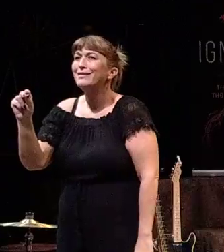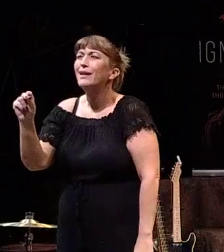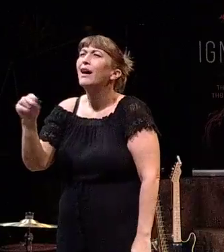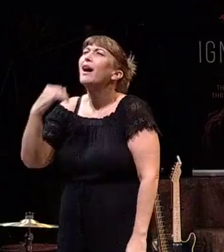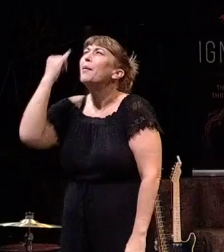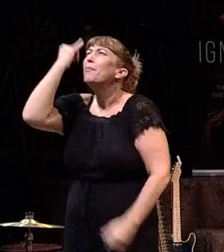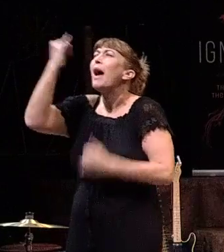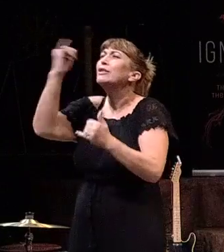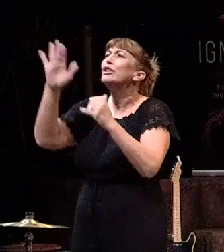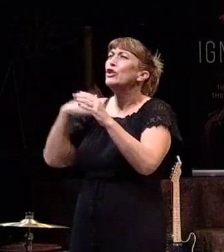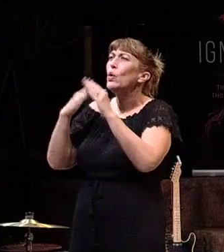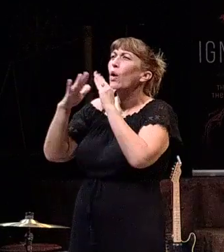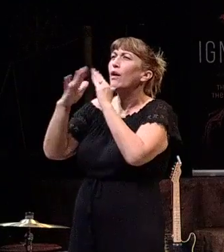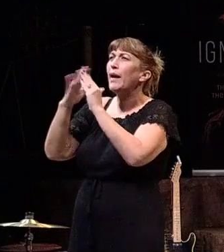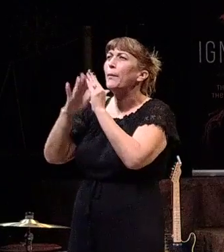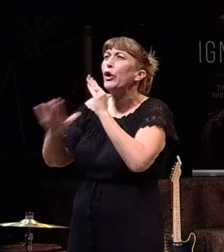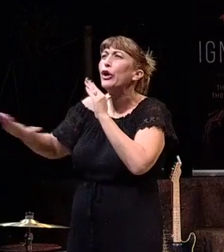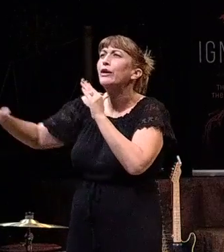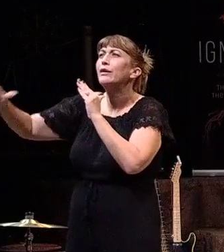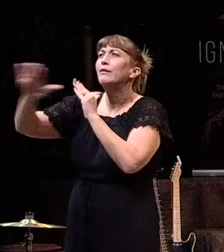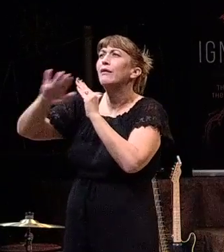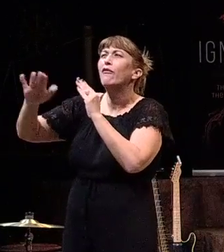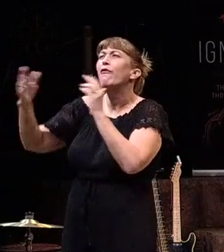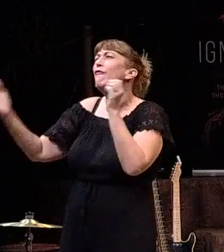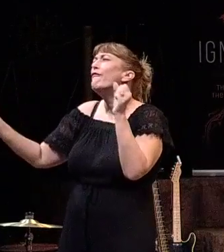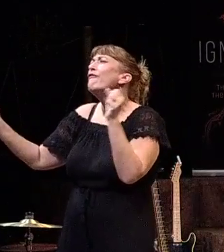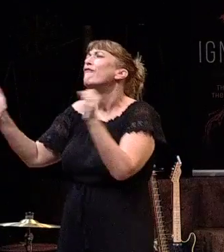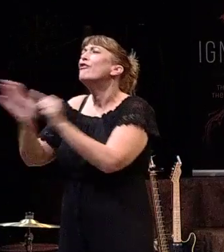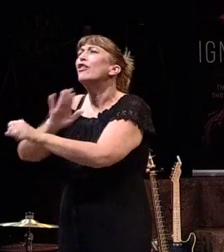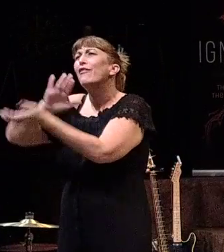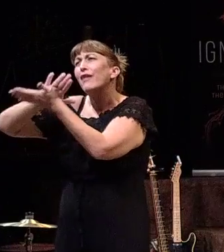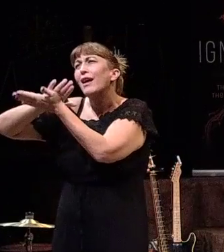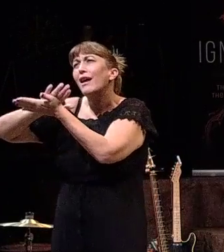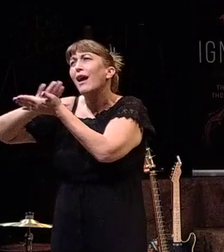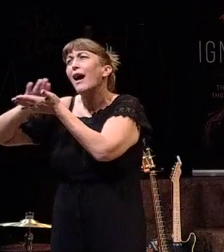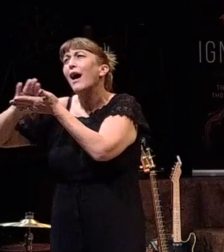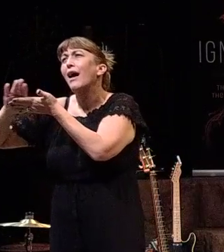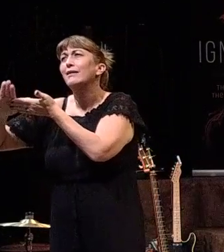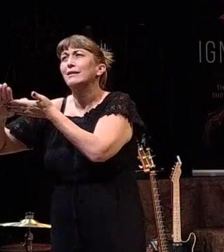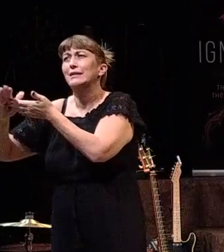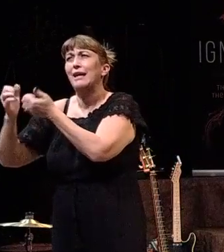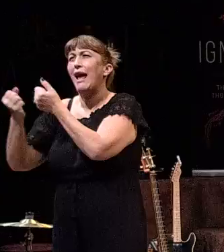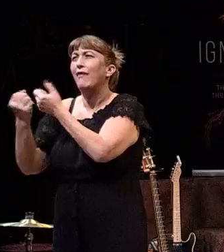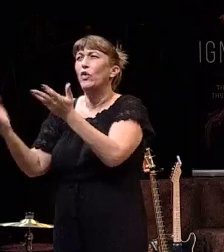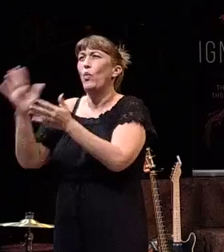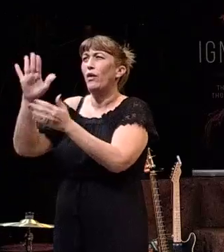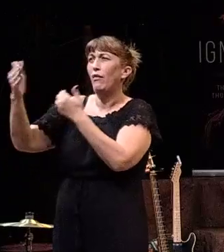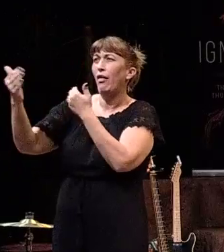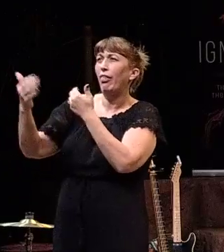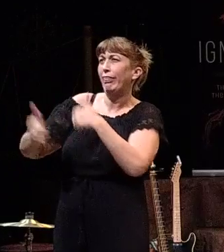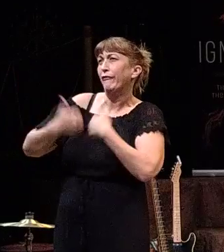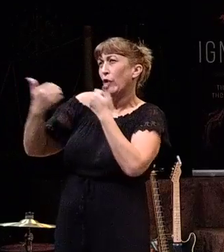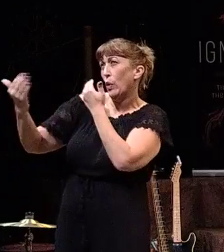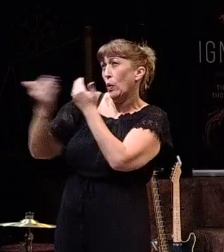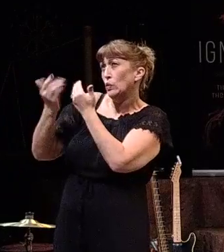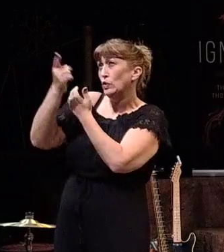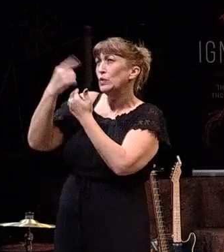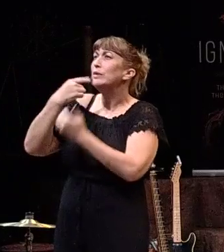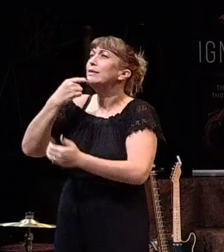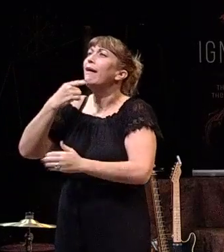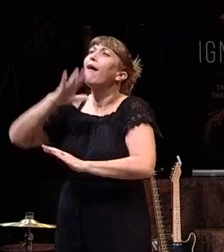And if your neighborhood was full of kindness, if everyone in your neighborhood said hi,